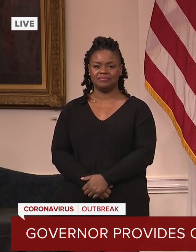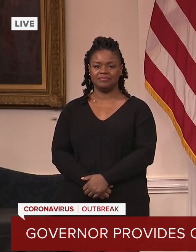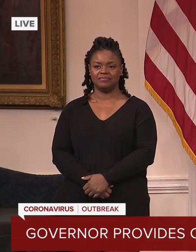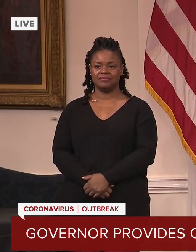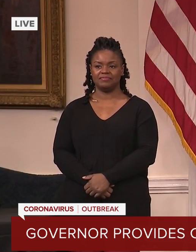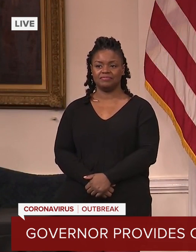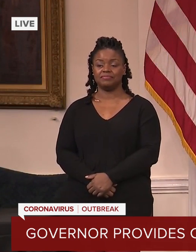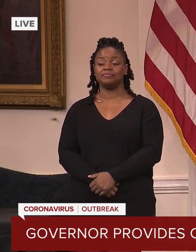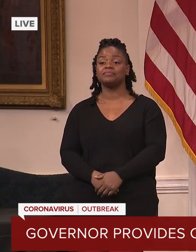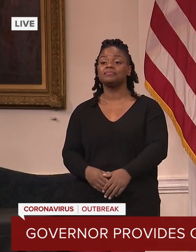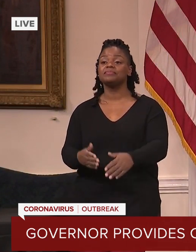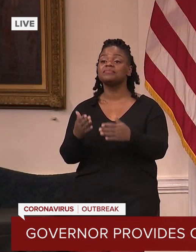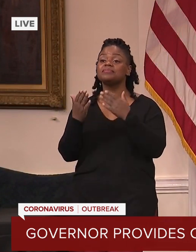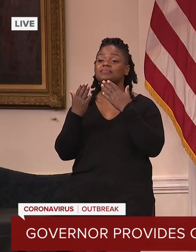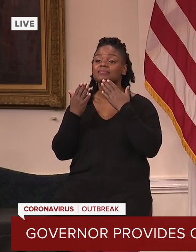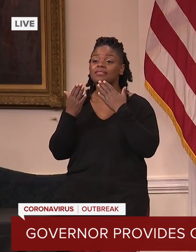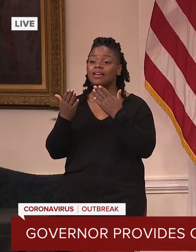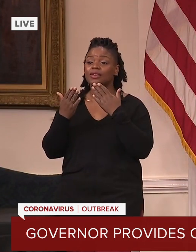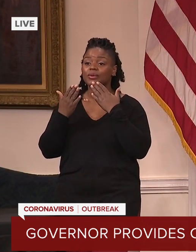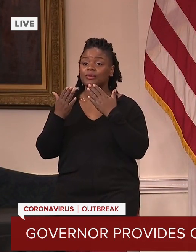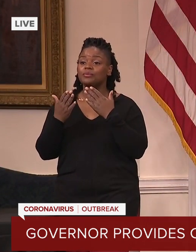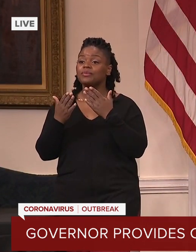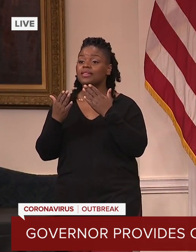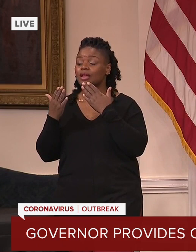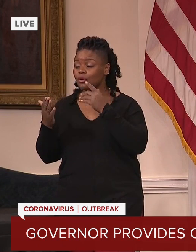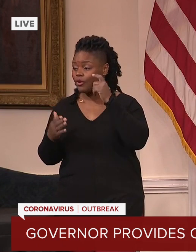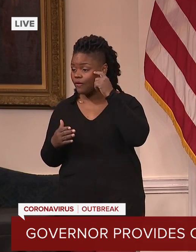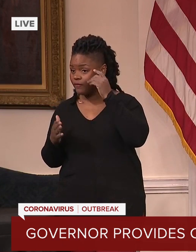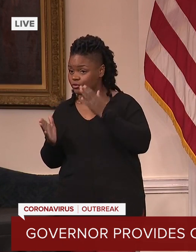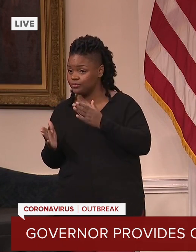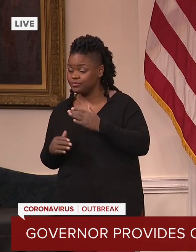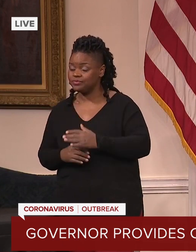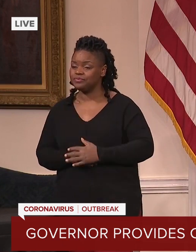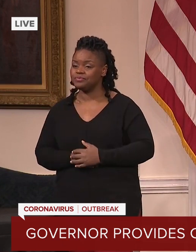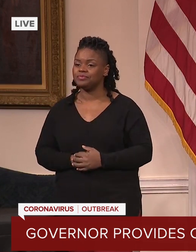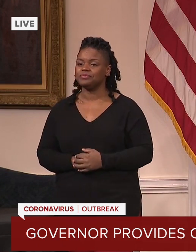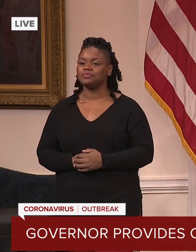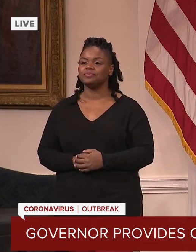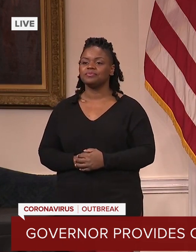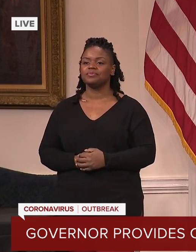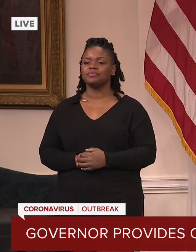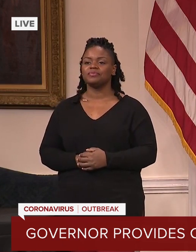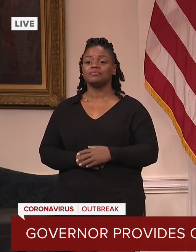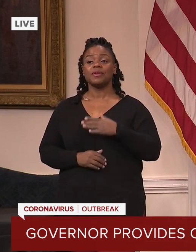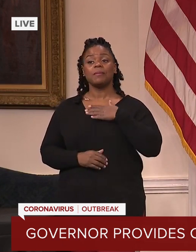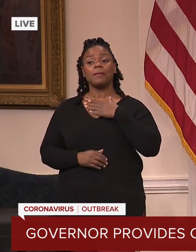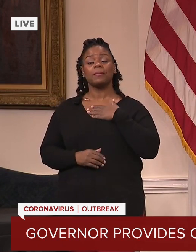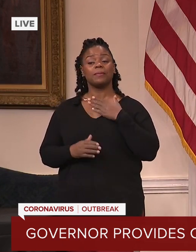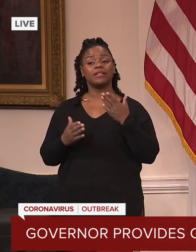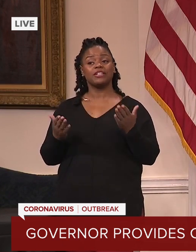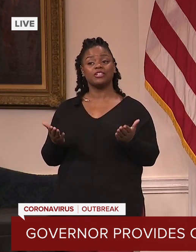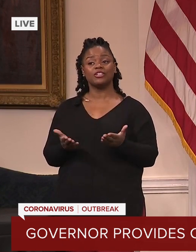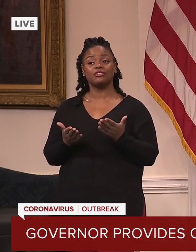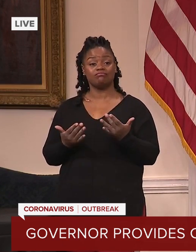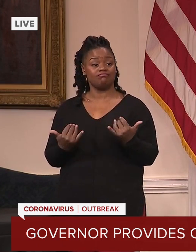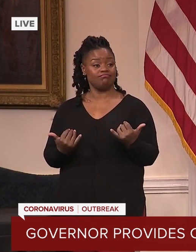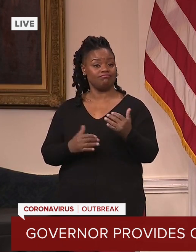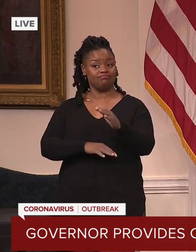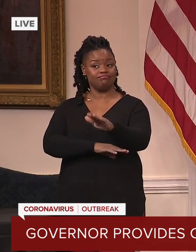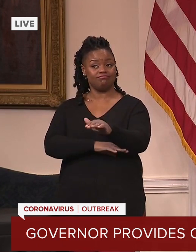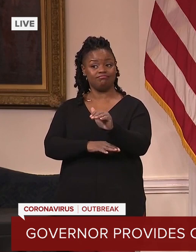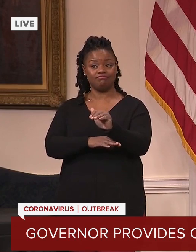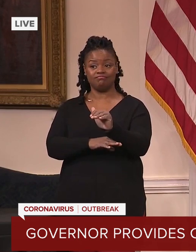Thank you. Thank you, General Gallen. Thank you, Governor Hogan. I'm glad to be here this afternoon, this evening,